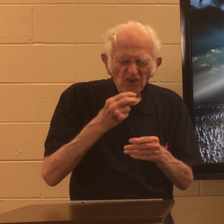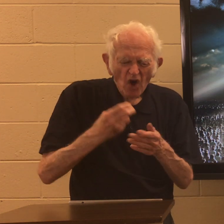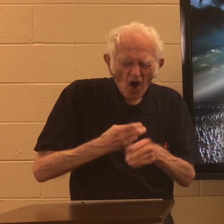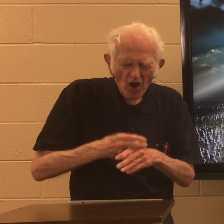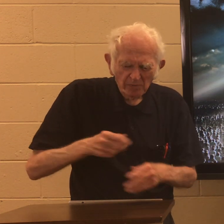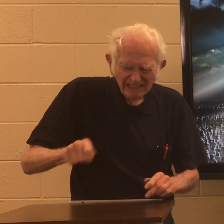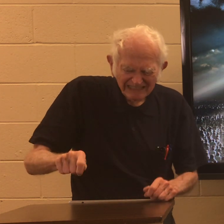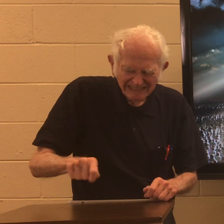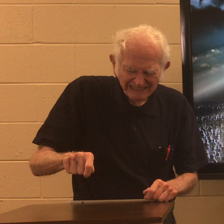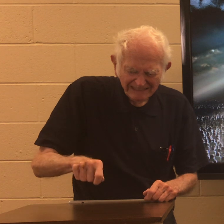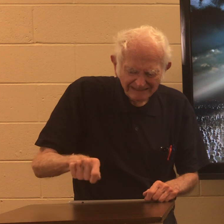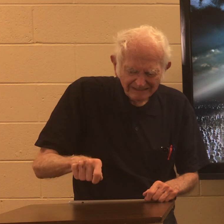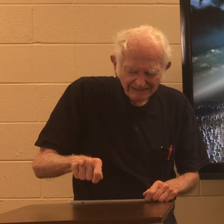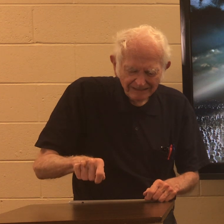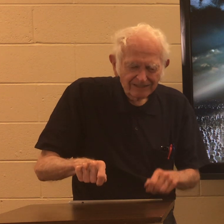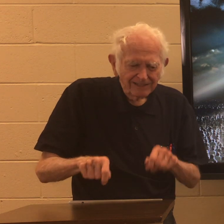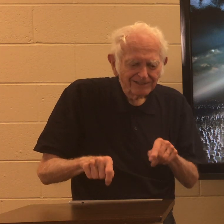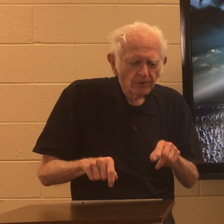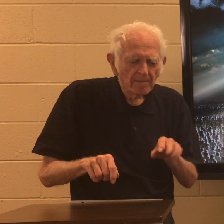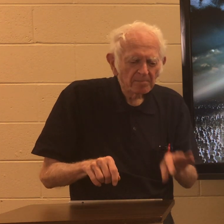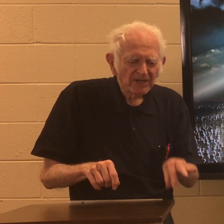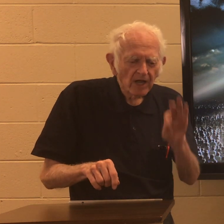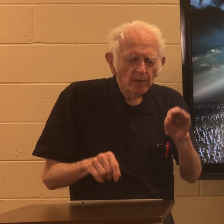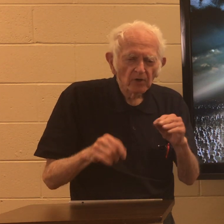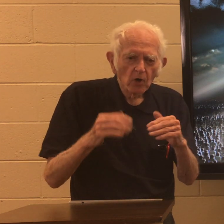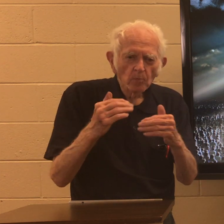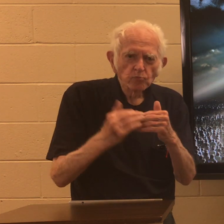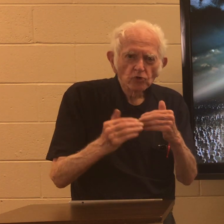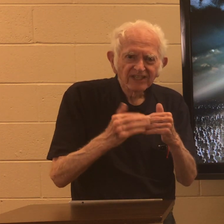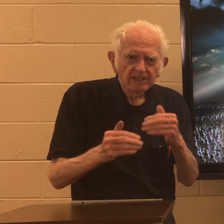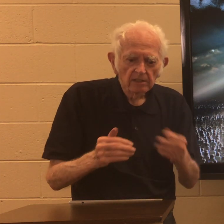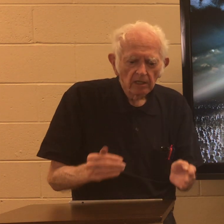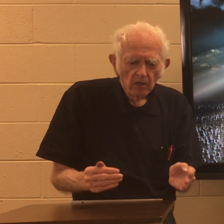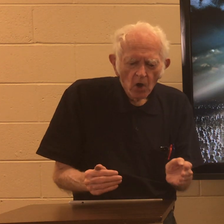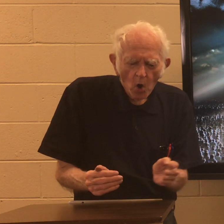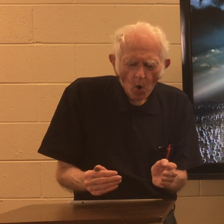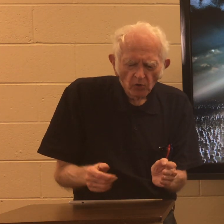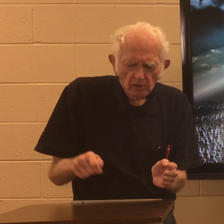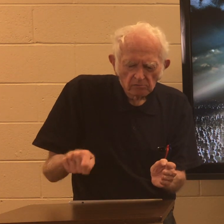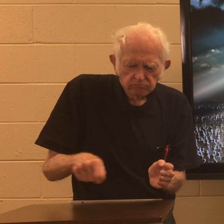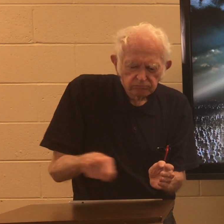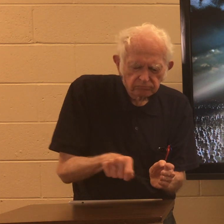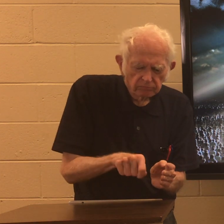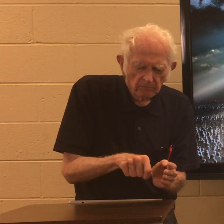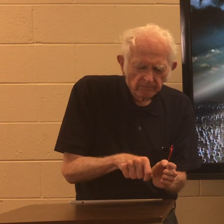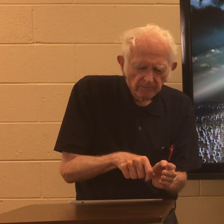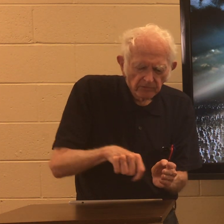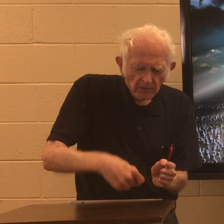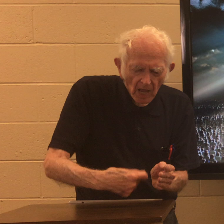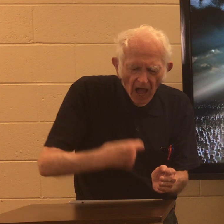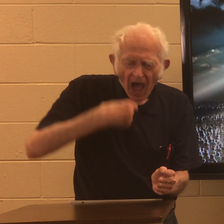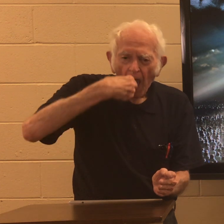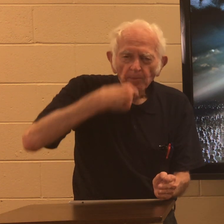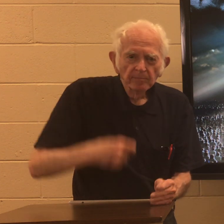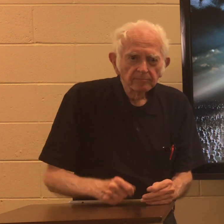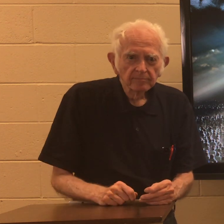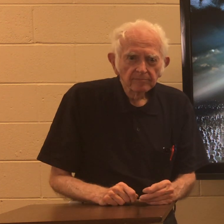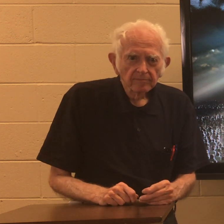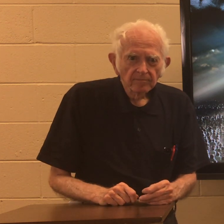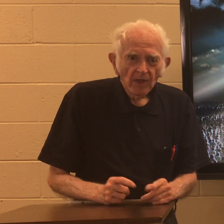And if the food is hard, you scrape it, you pick up a piece of bread and you hold it. And you scoop it